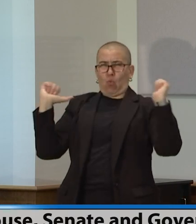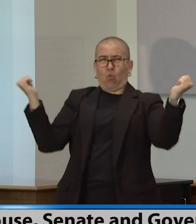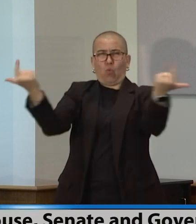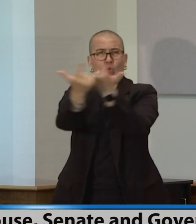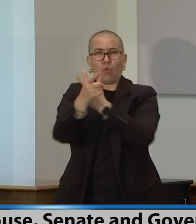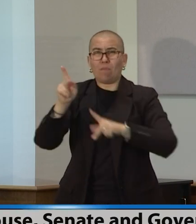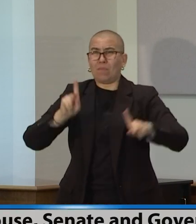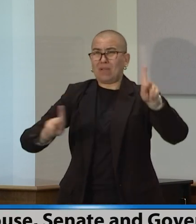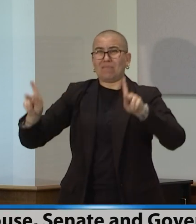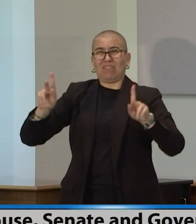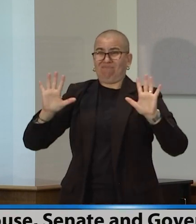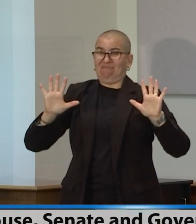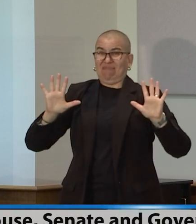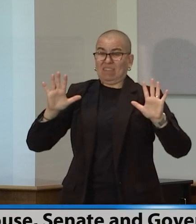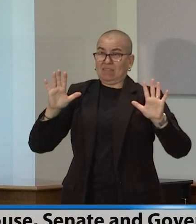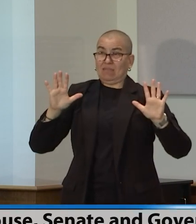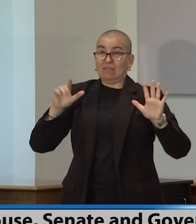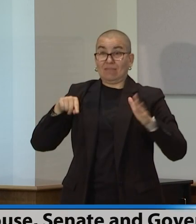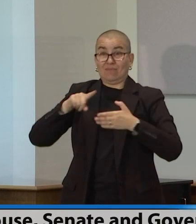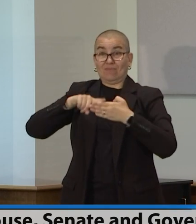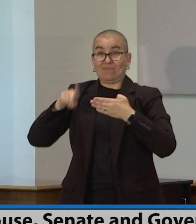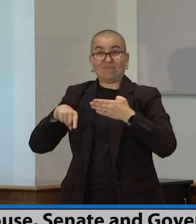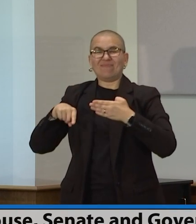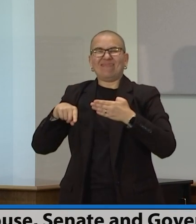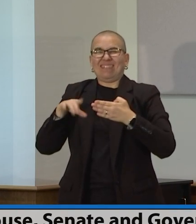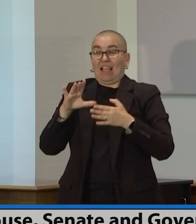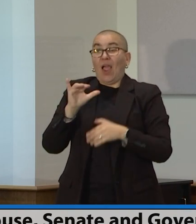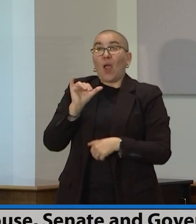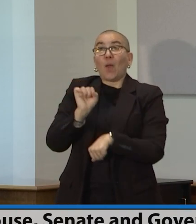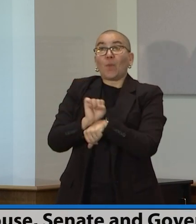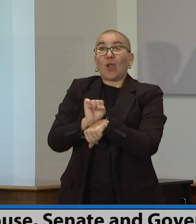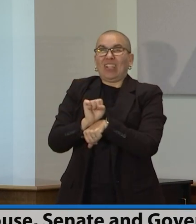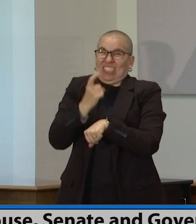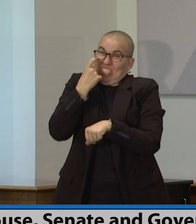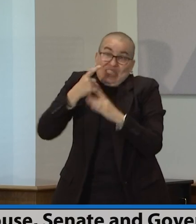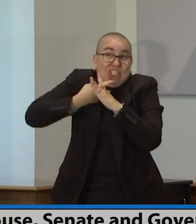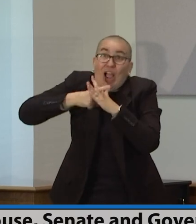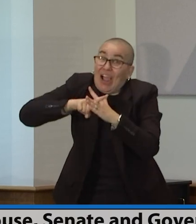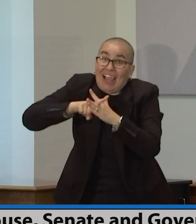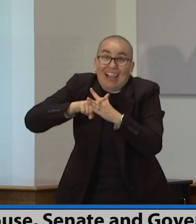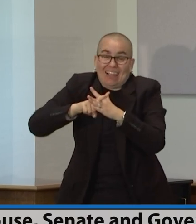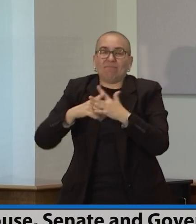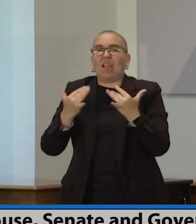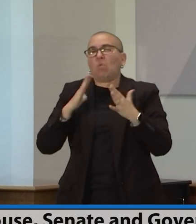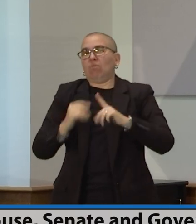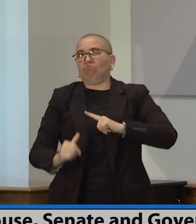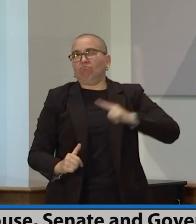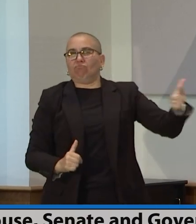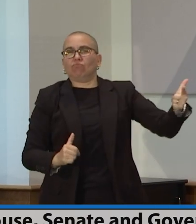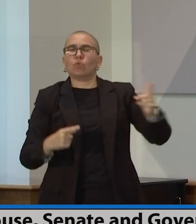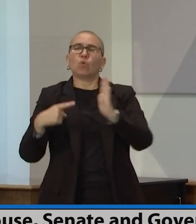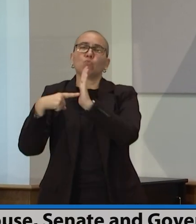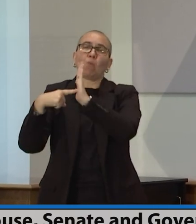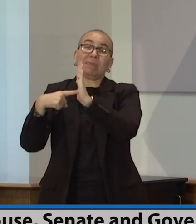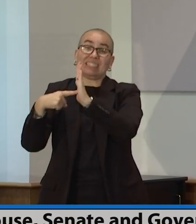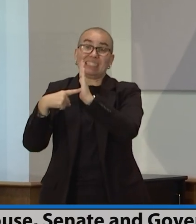And now we have clear guidance about where to go. And with that, Speaker Hortman will make her comments. you